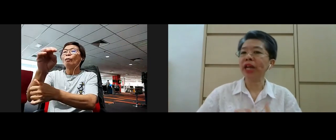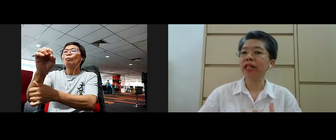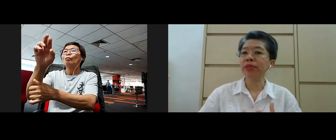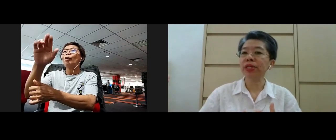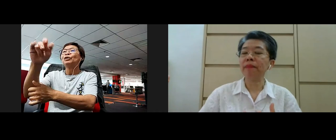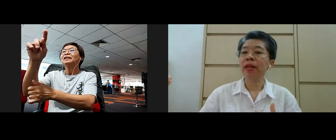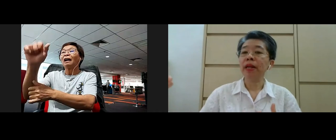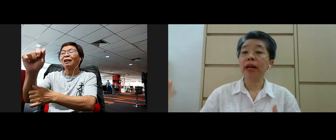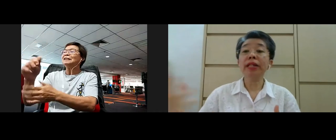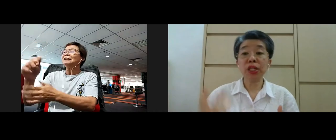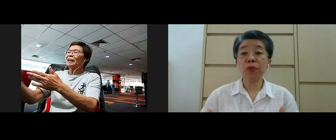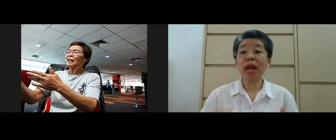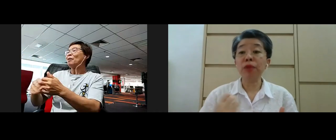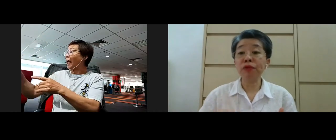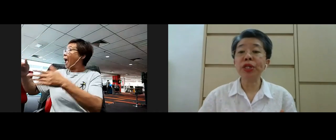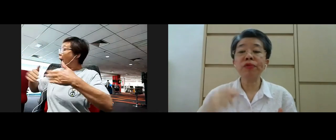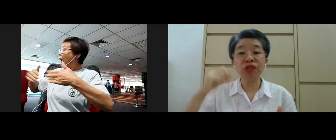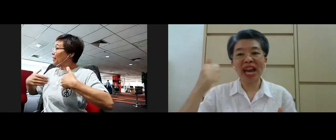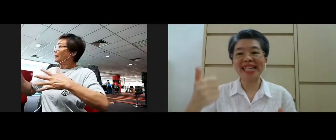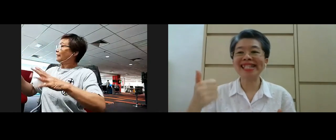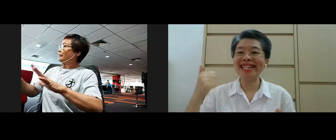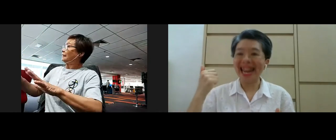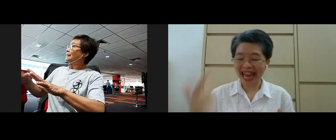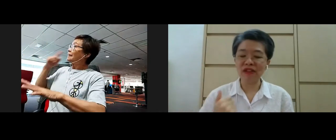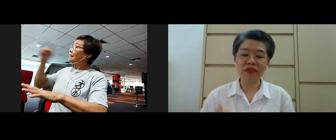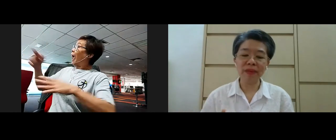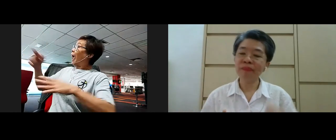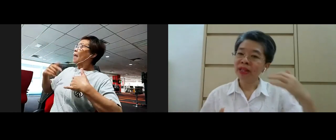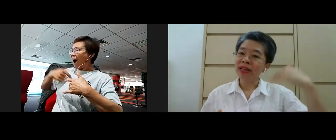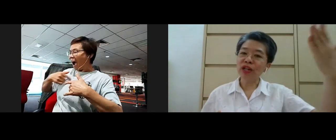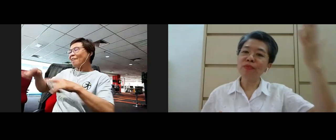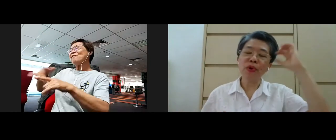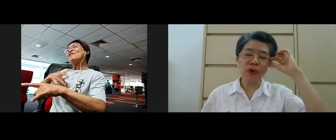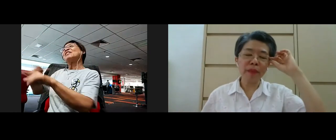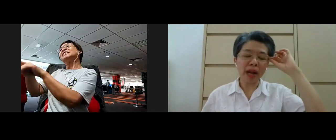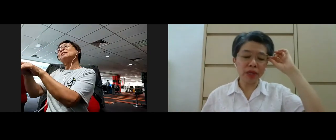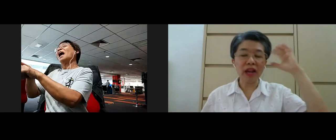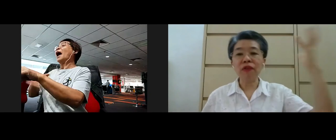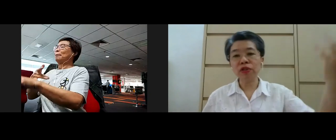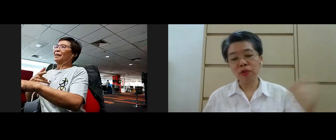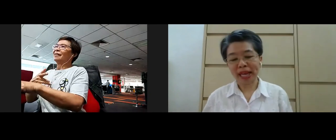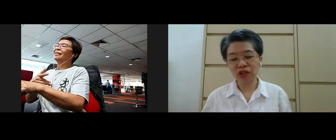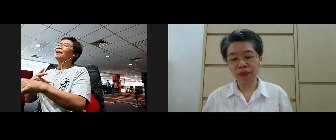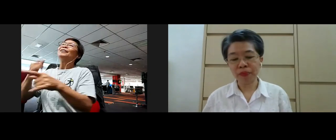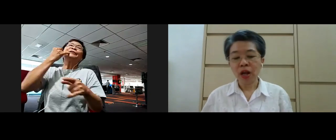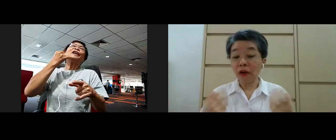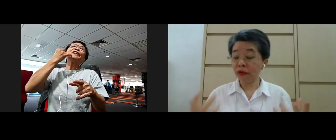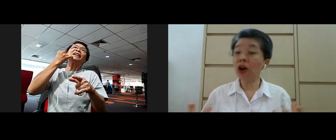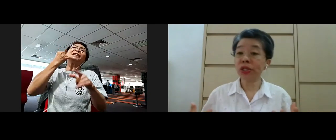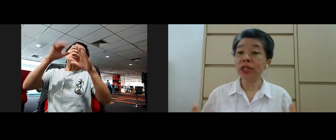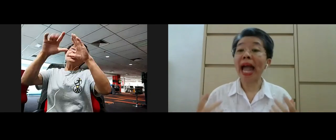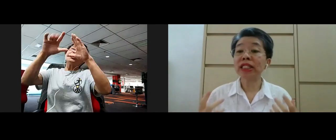together with the other person yeah that's where we reduce jealousy and envy you know going backwards I forgot to mention